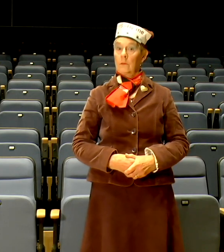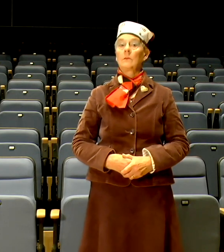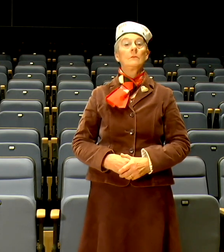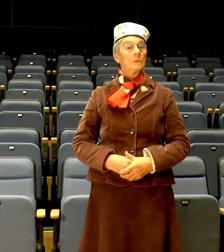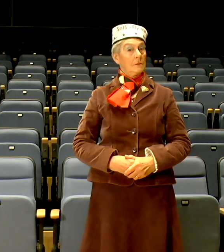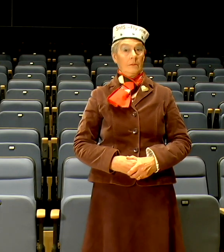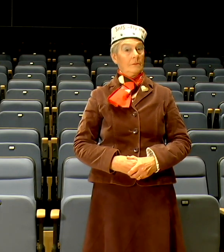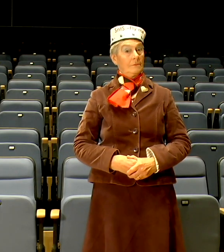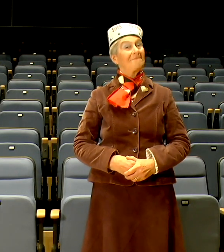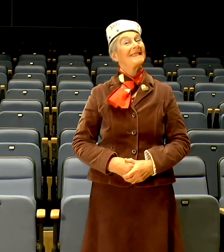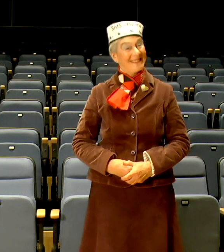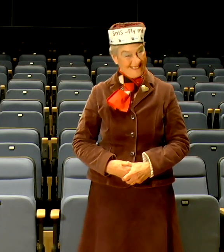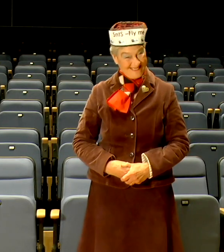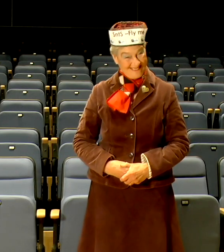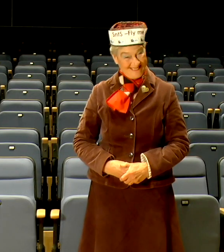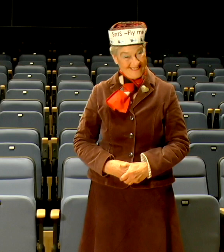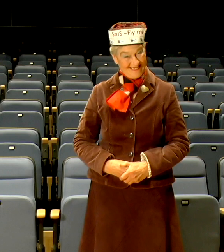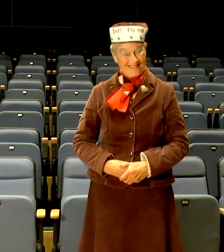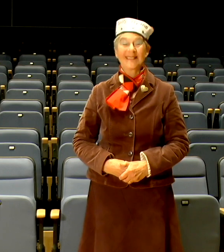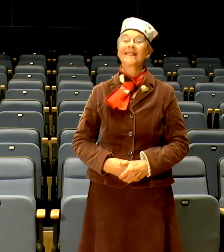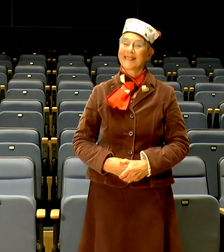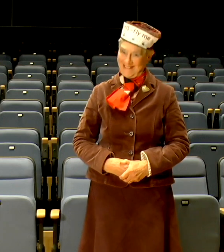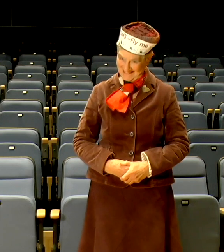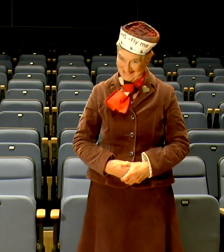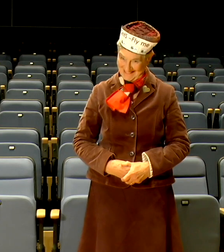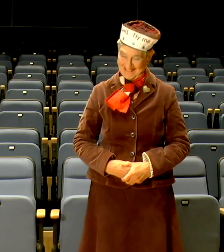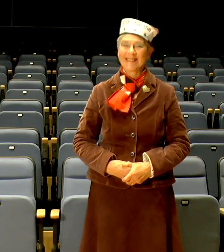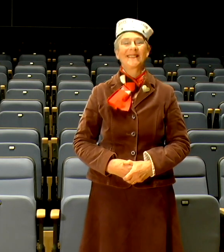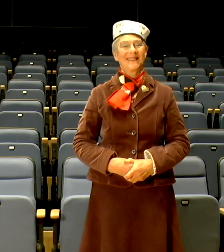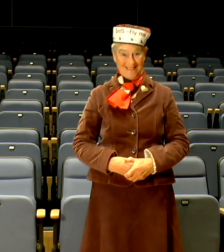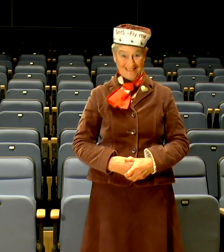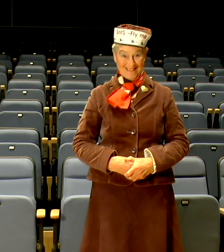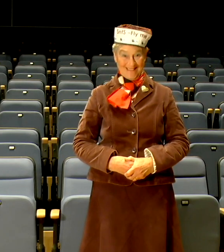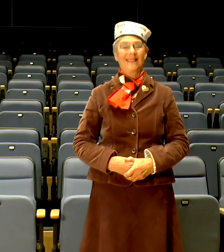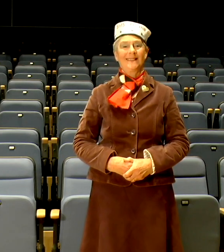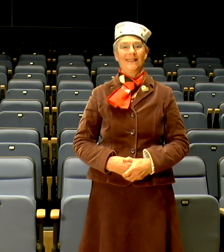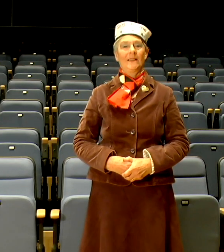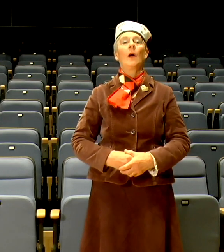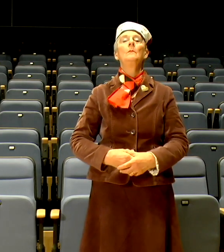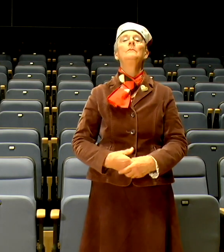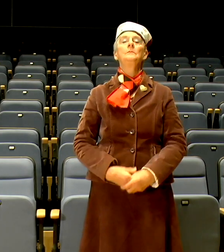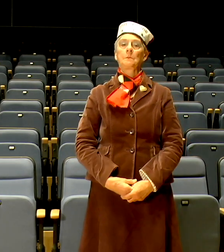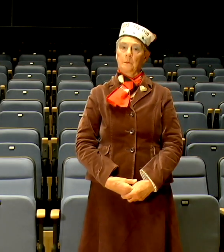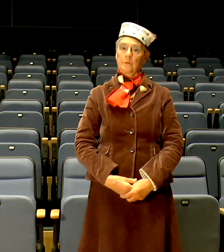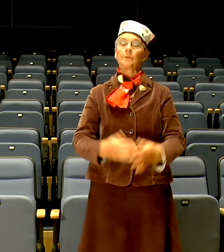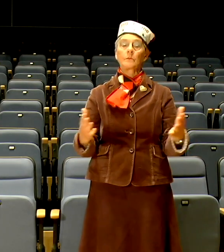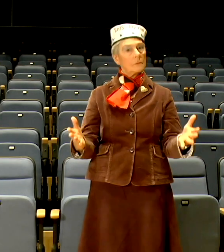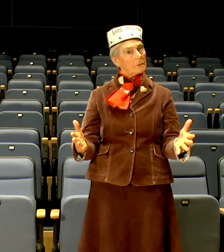are all unpaid volunteers and will be the first ones out of the building. So we ask that you keep very calm